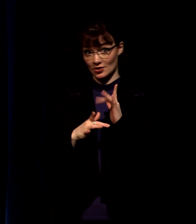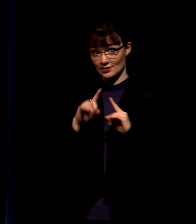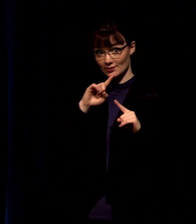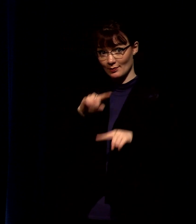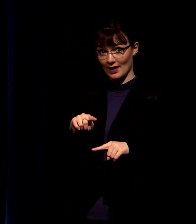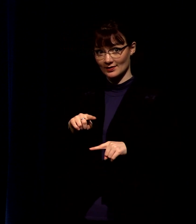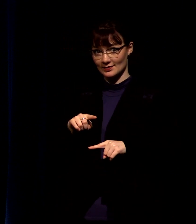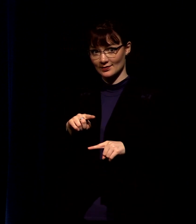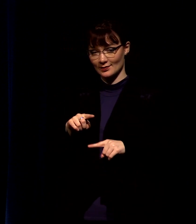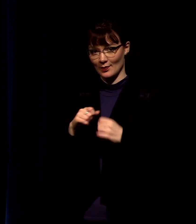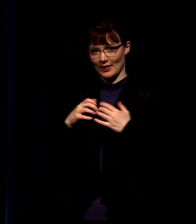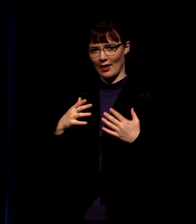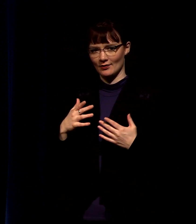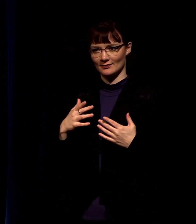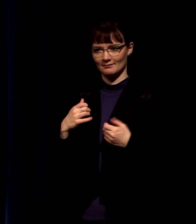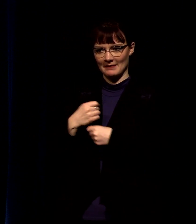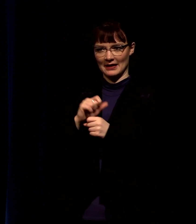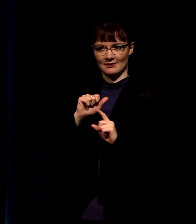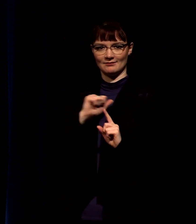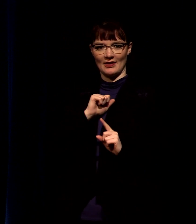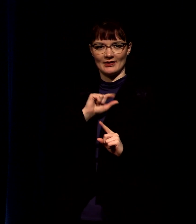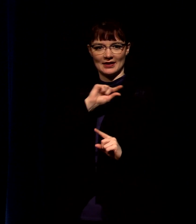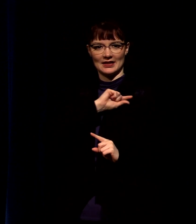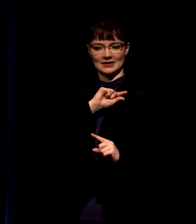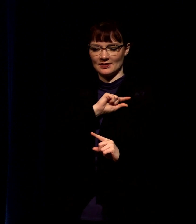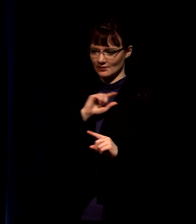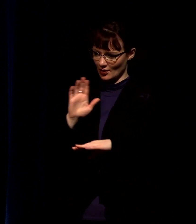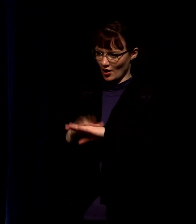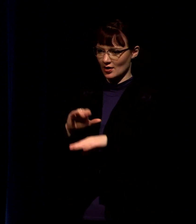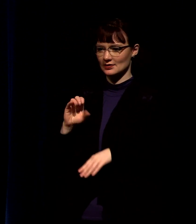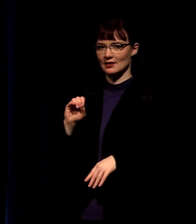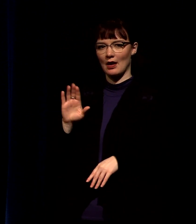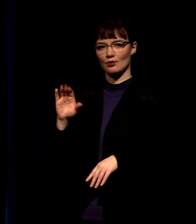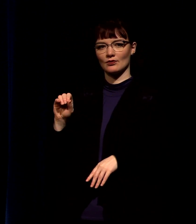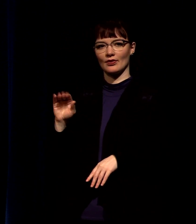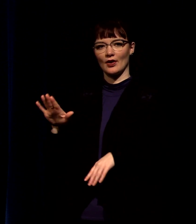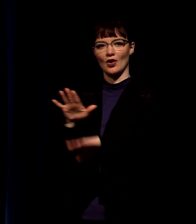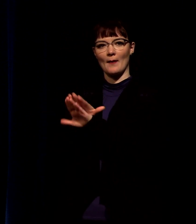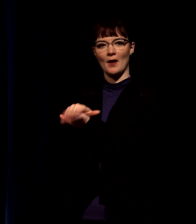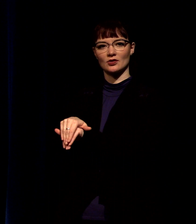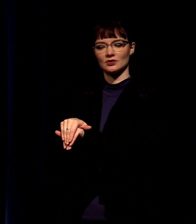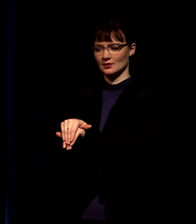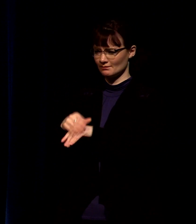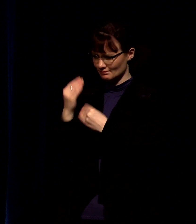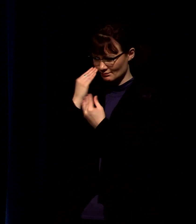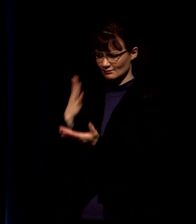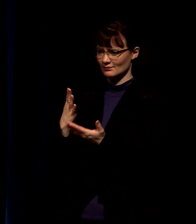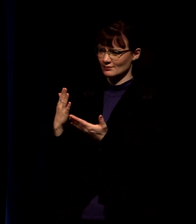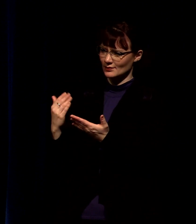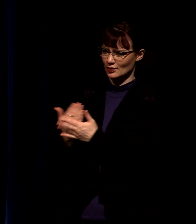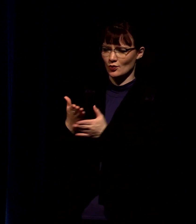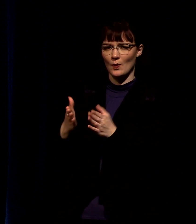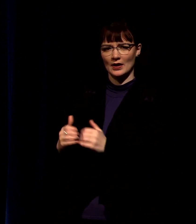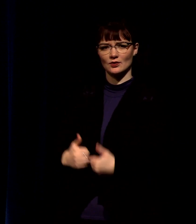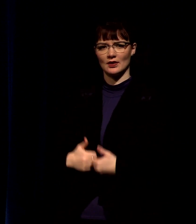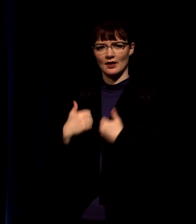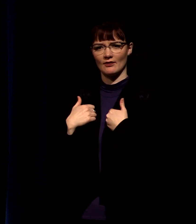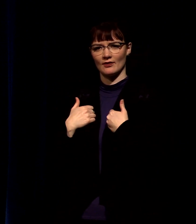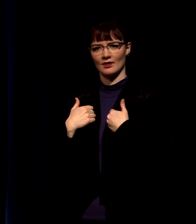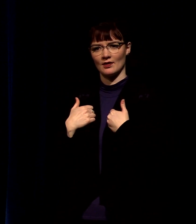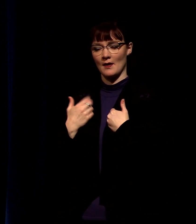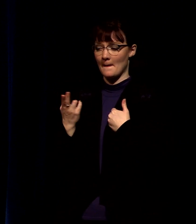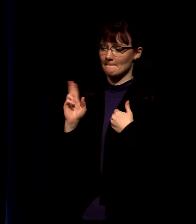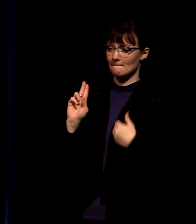doesn't indict himself in fact he flips the trap he calls out their hypocrisy tells them how to live and just as the word checkmate